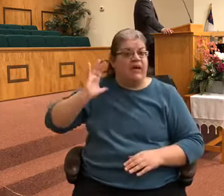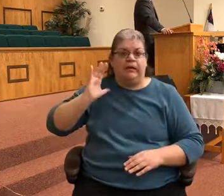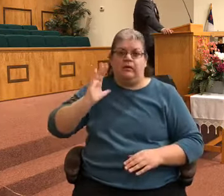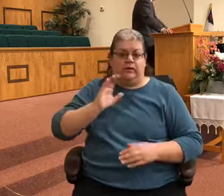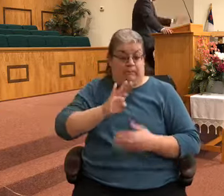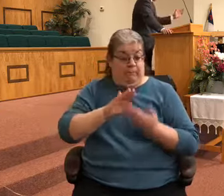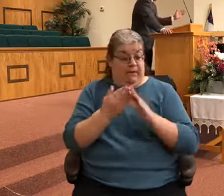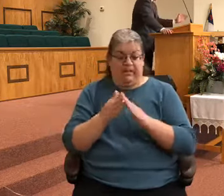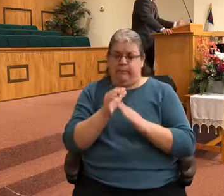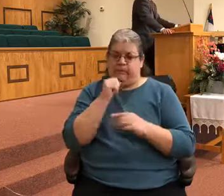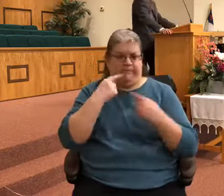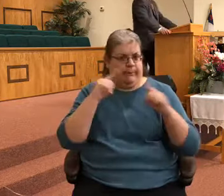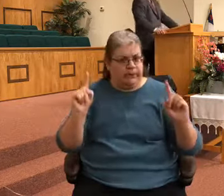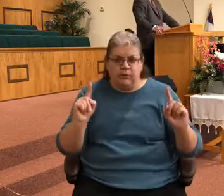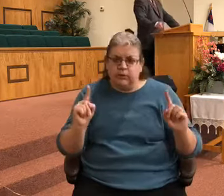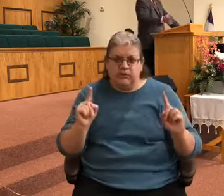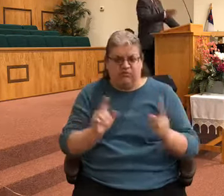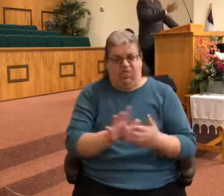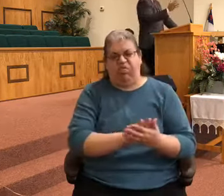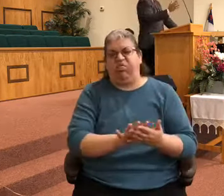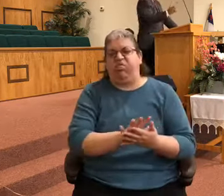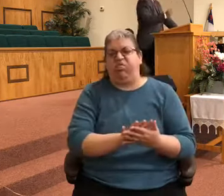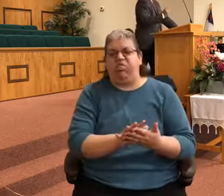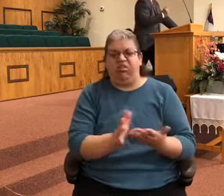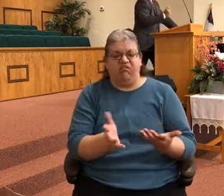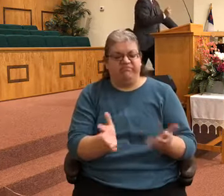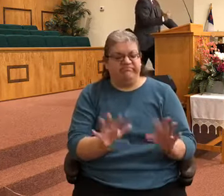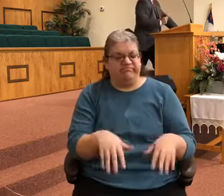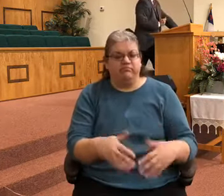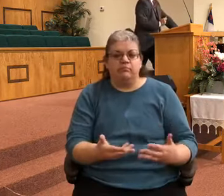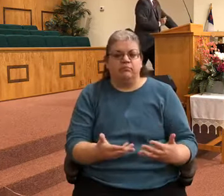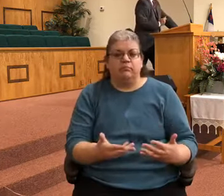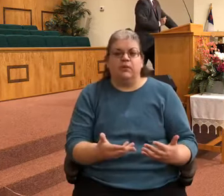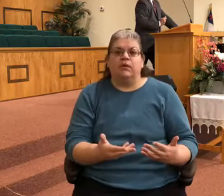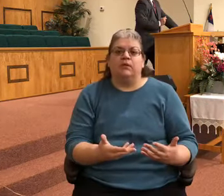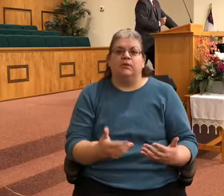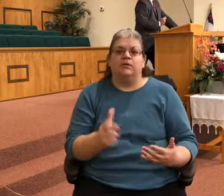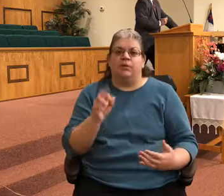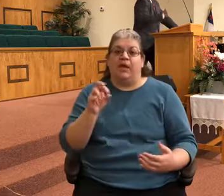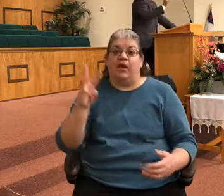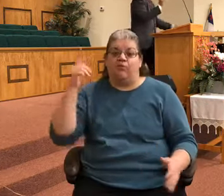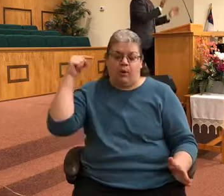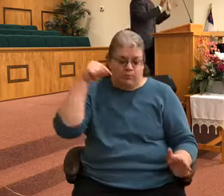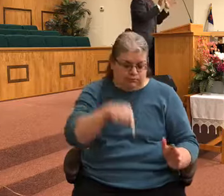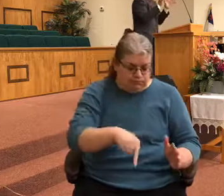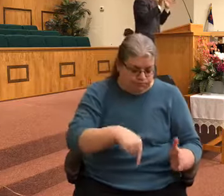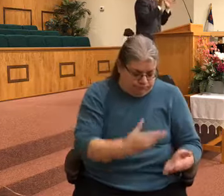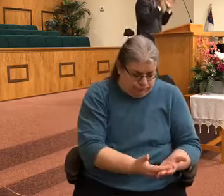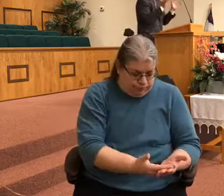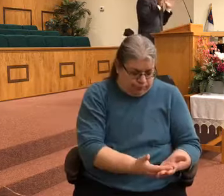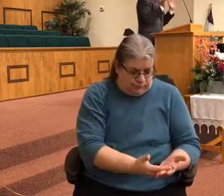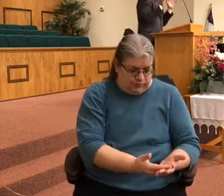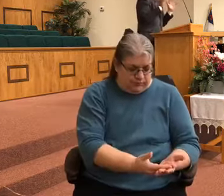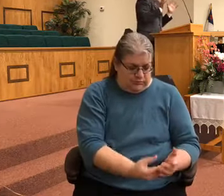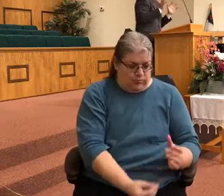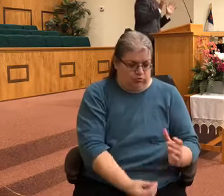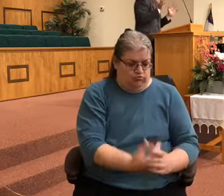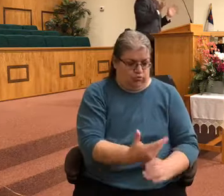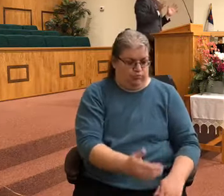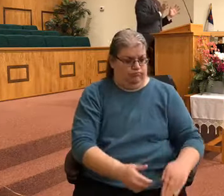That arrow landed there, and that arrow grew to be a man. And let's watch this arrow for a little